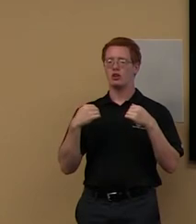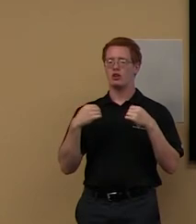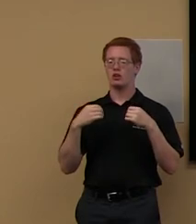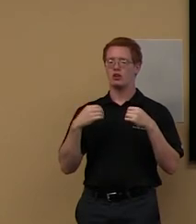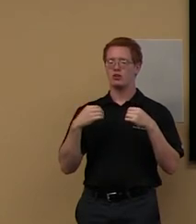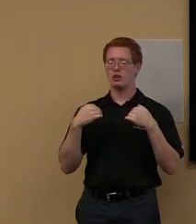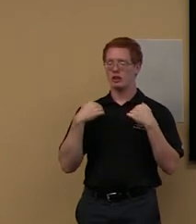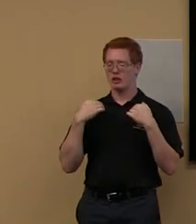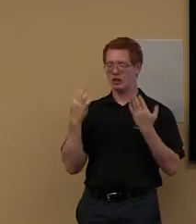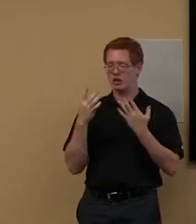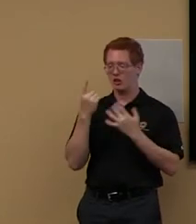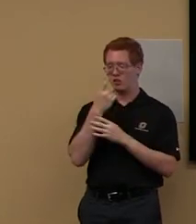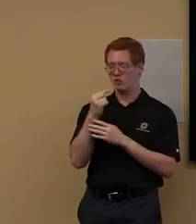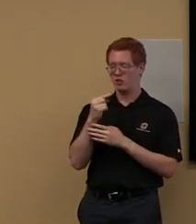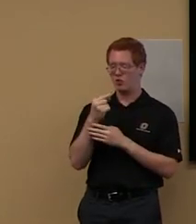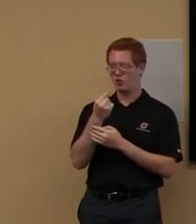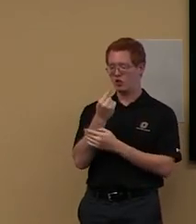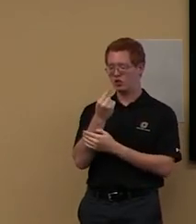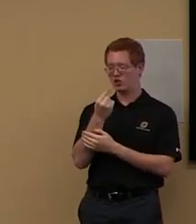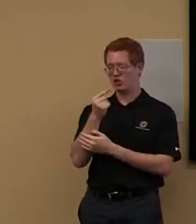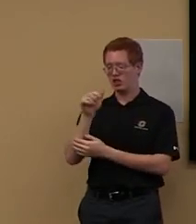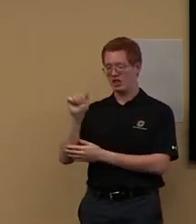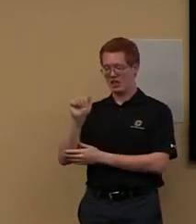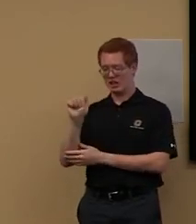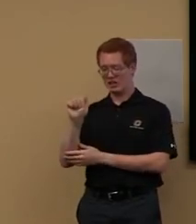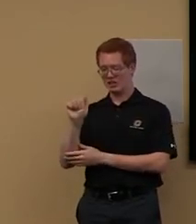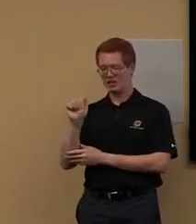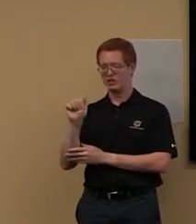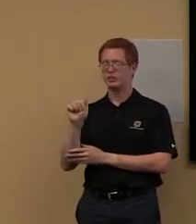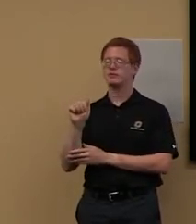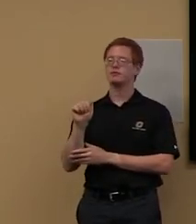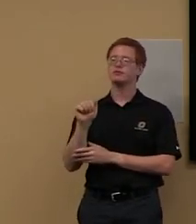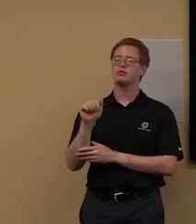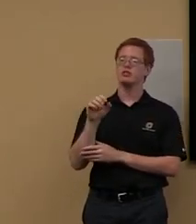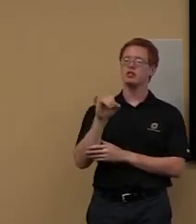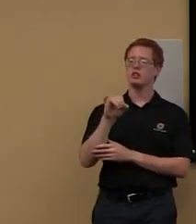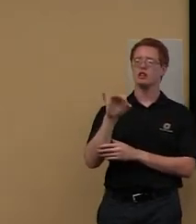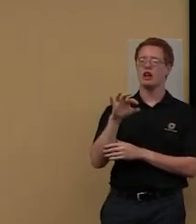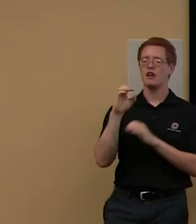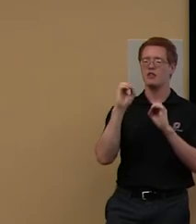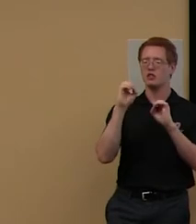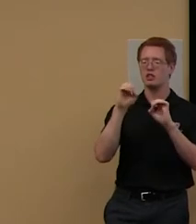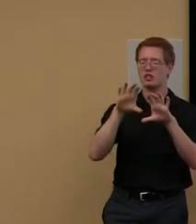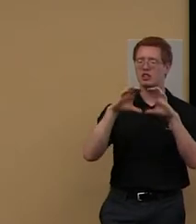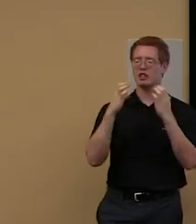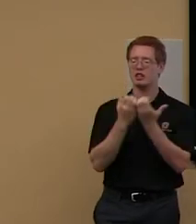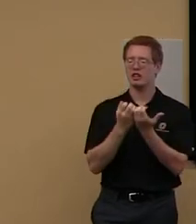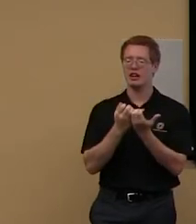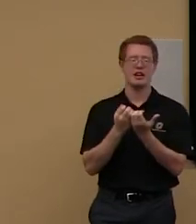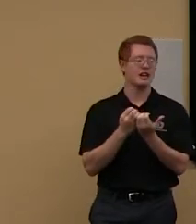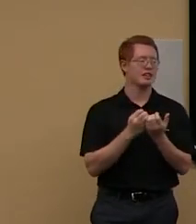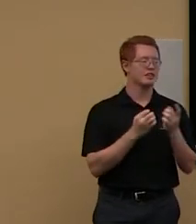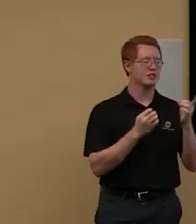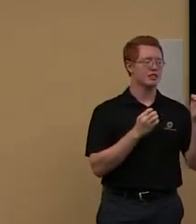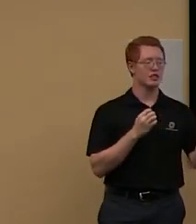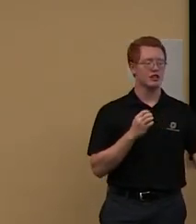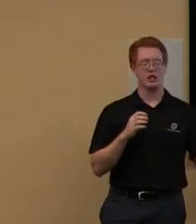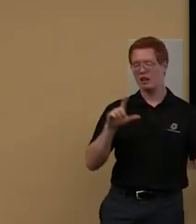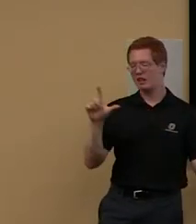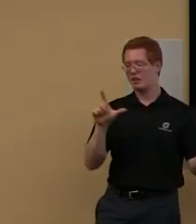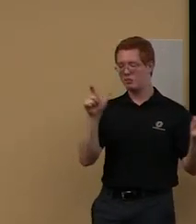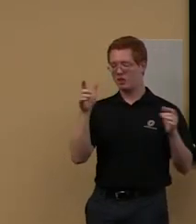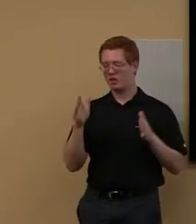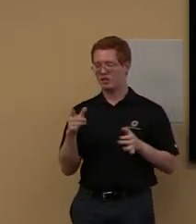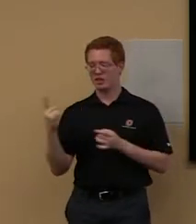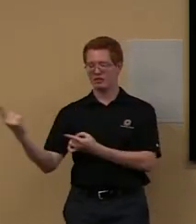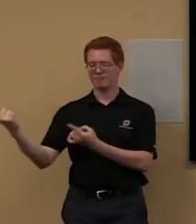Um, if you're teaching a class, librarians can come in and, uh, and do kind of a session. It's not like this, but, um, you know,